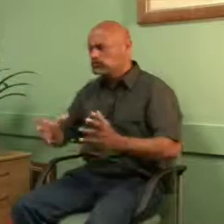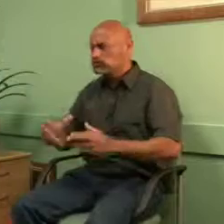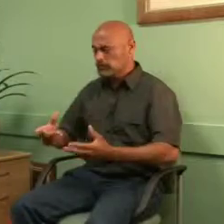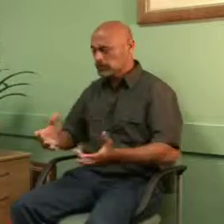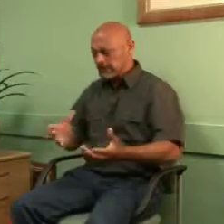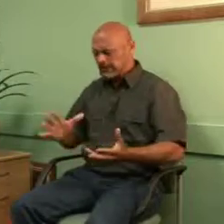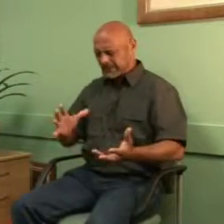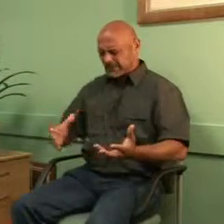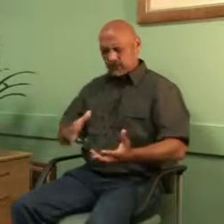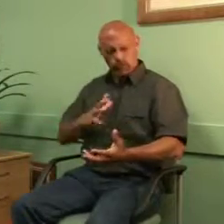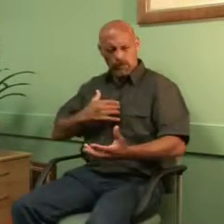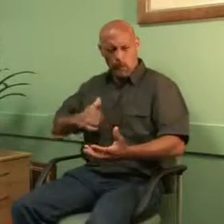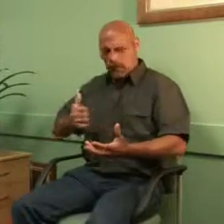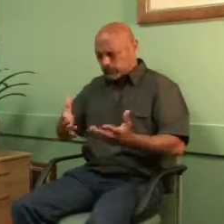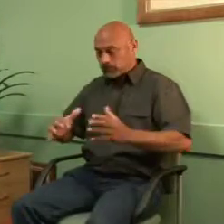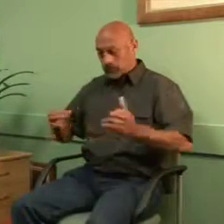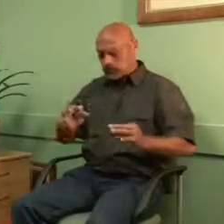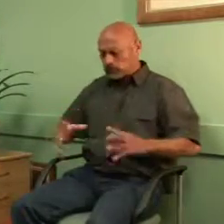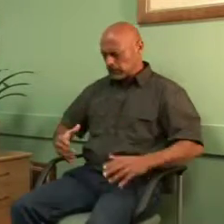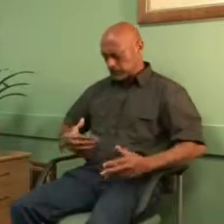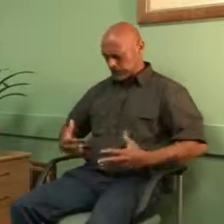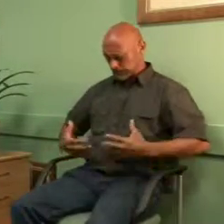I got kids something to eat and stuff like that.